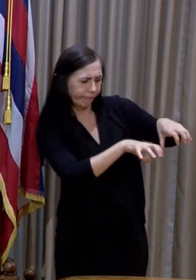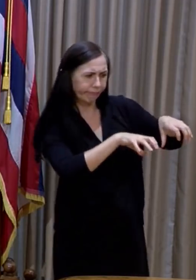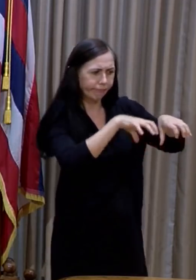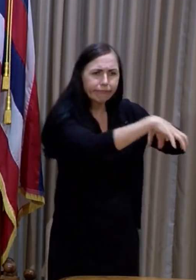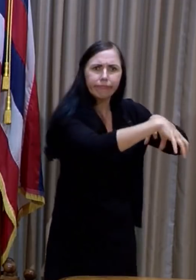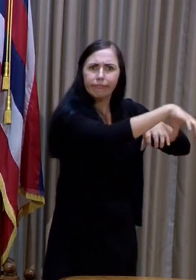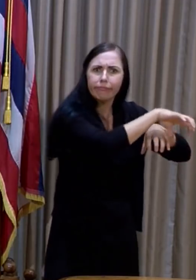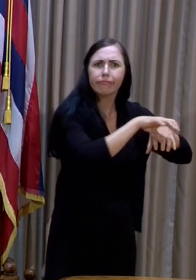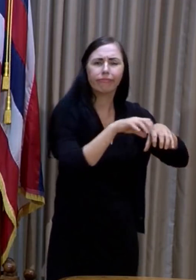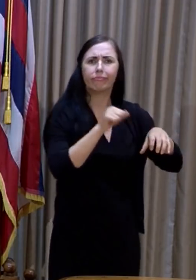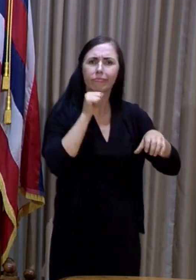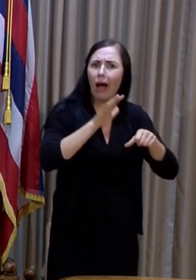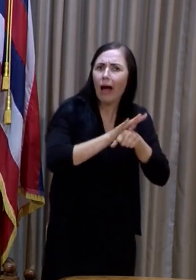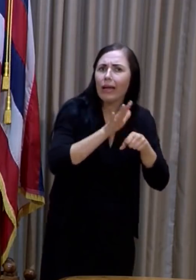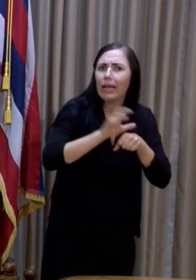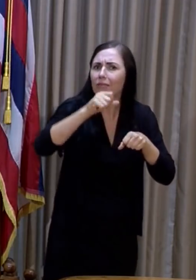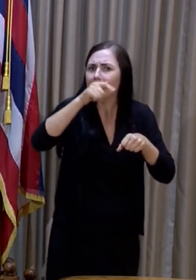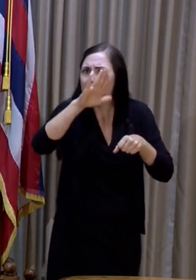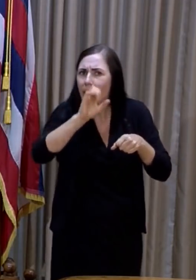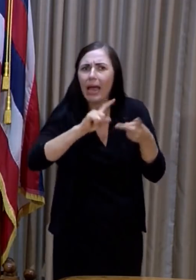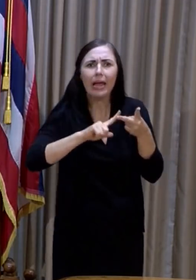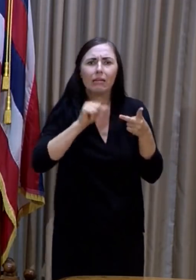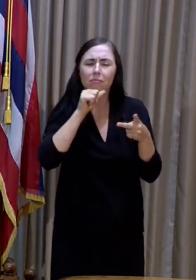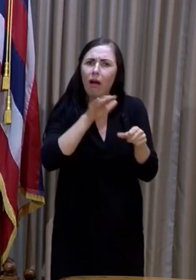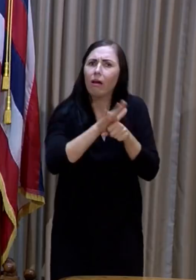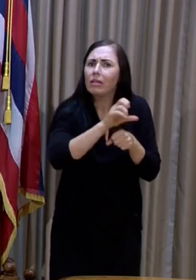staffing? What happens if we reach that point?